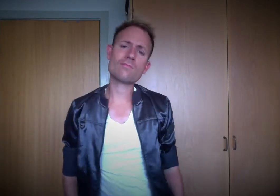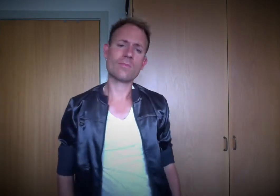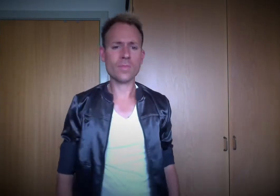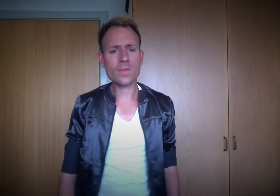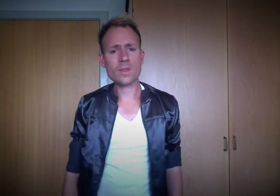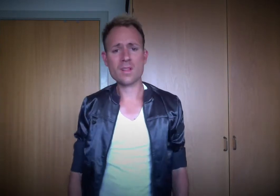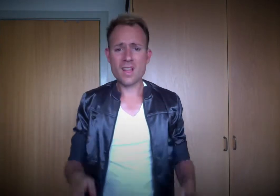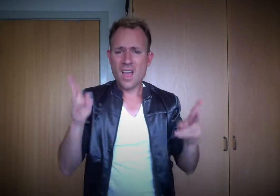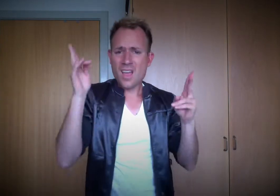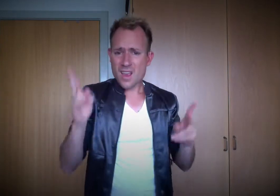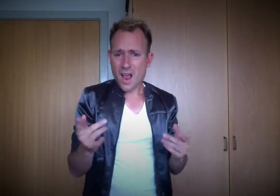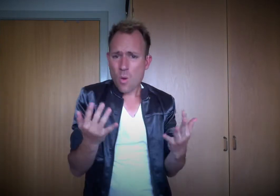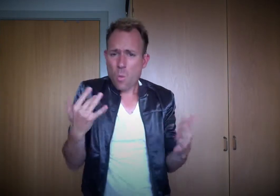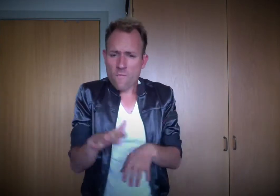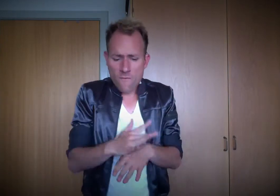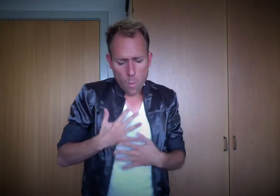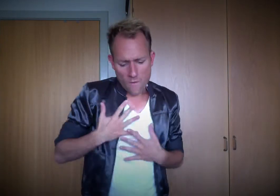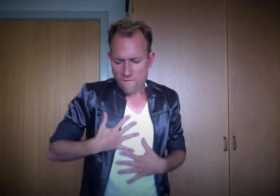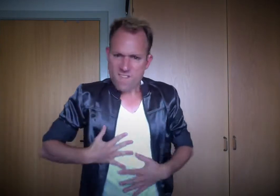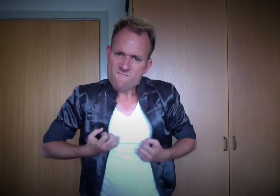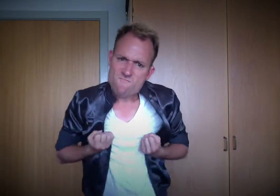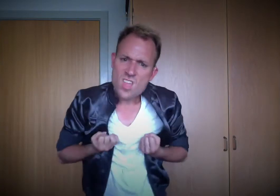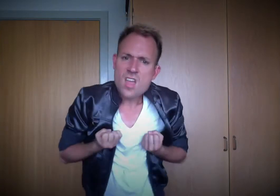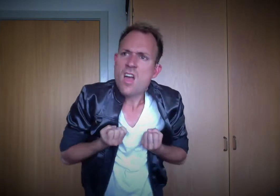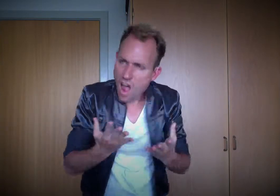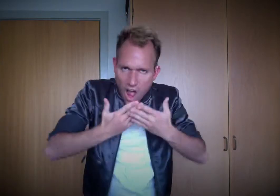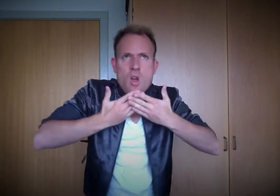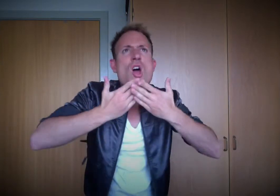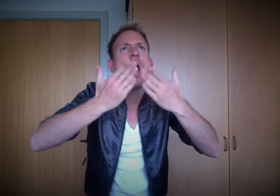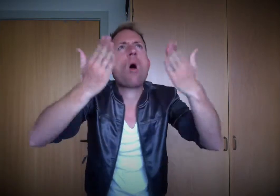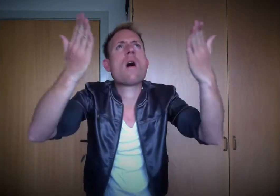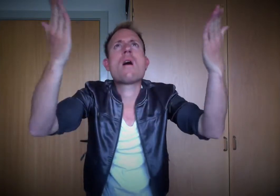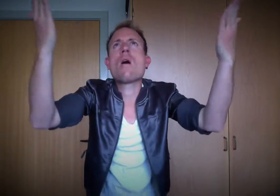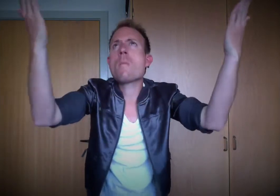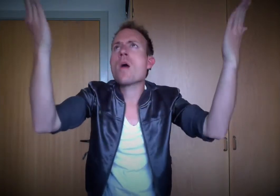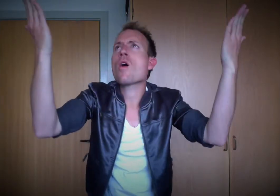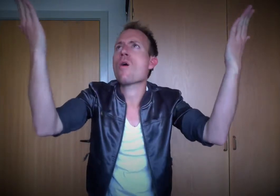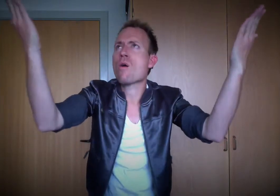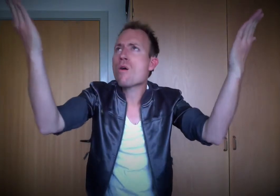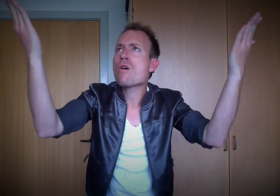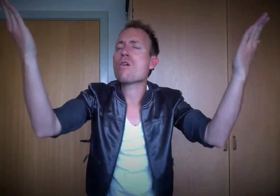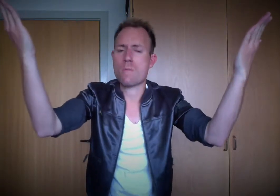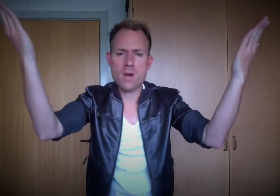Let's get what we think out in the open